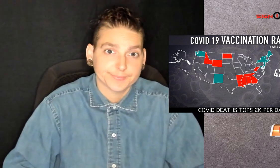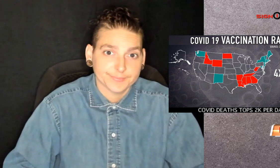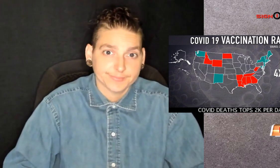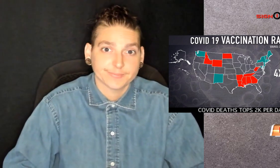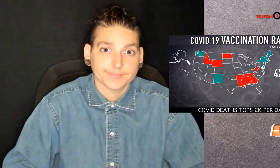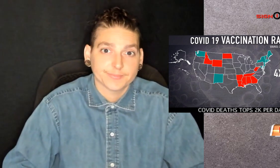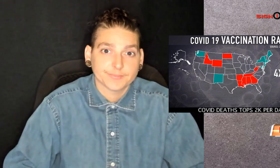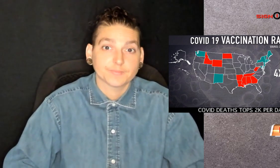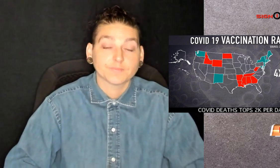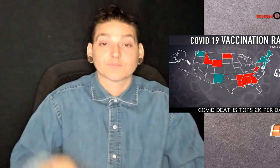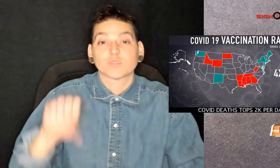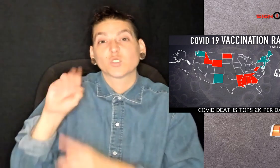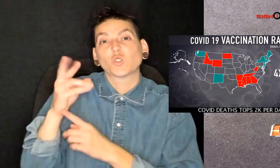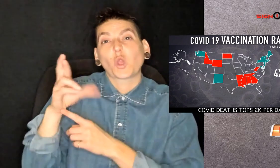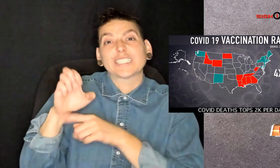by 30%.